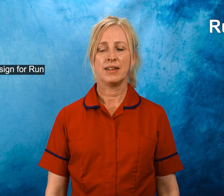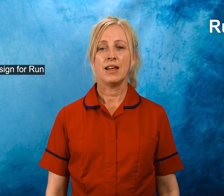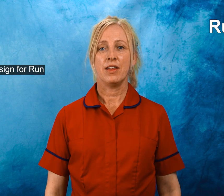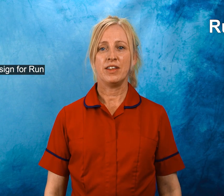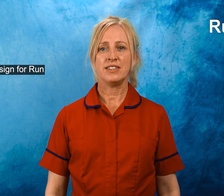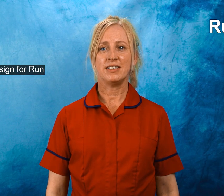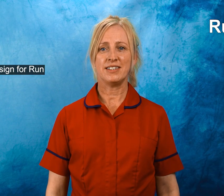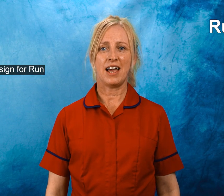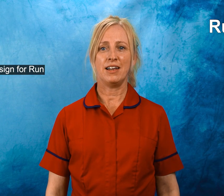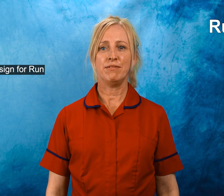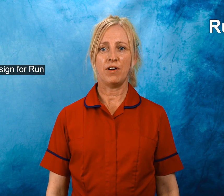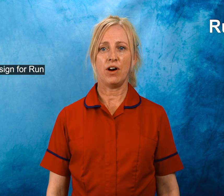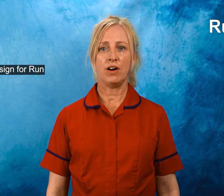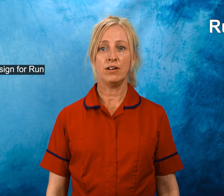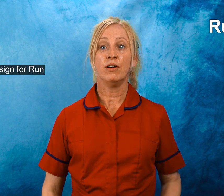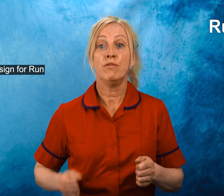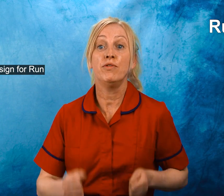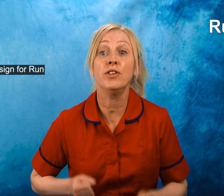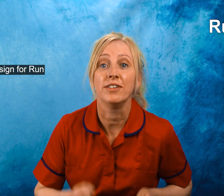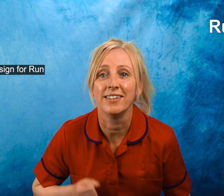This is the sign for sister.